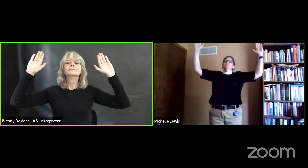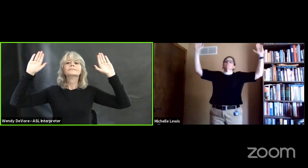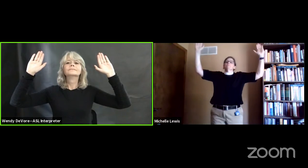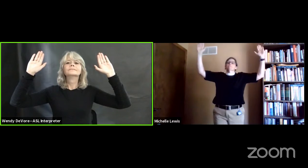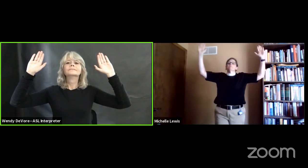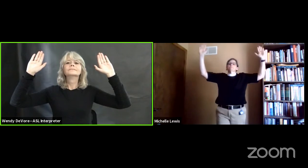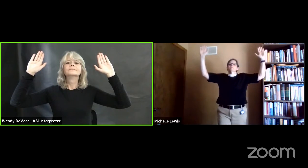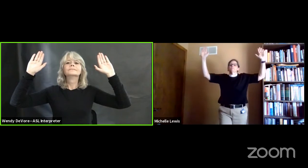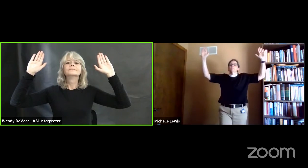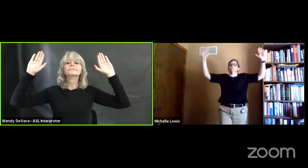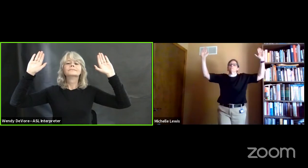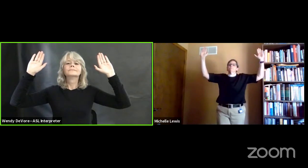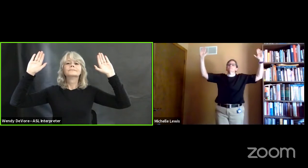this is to